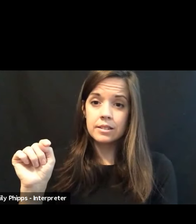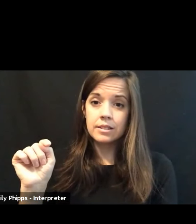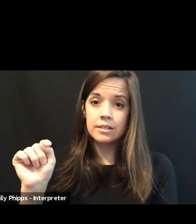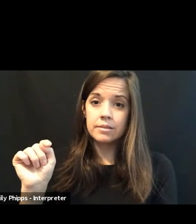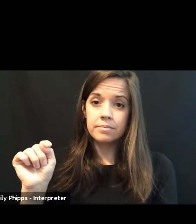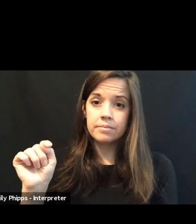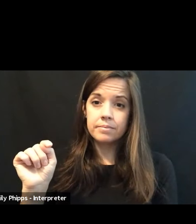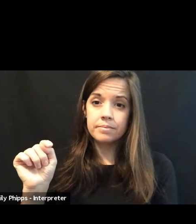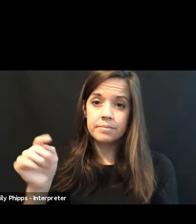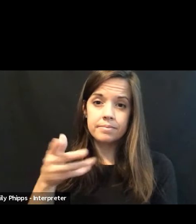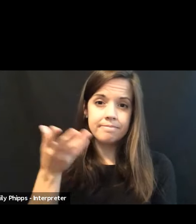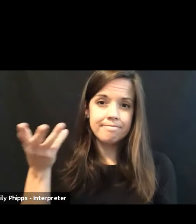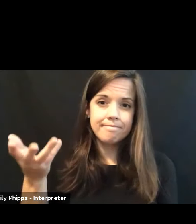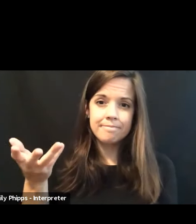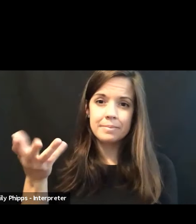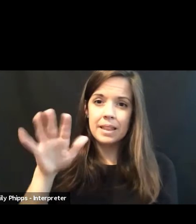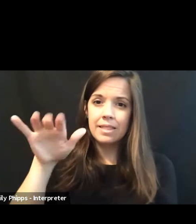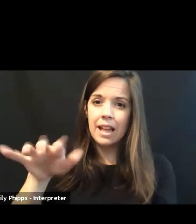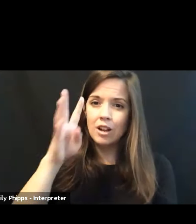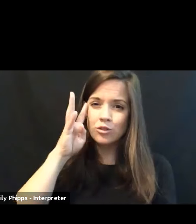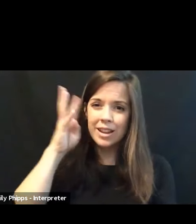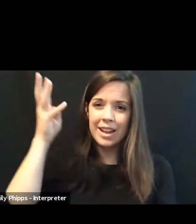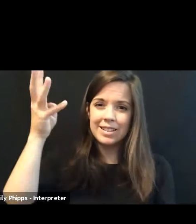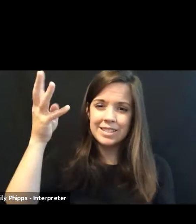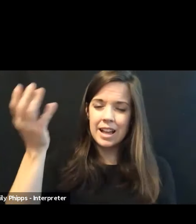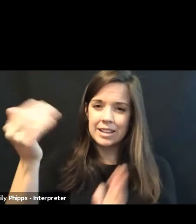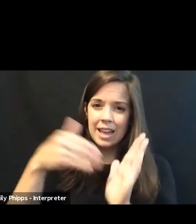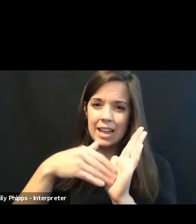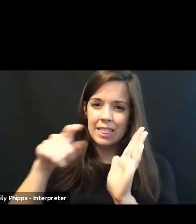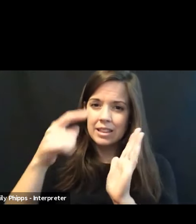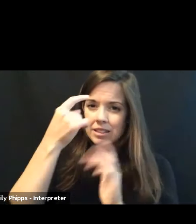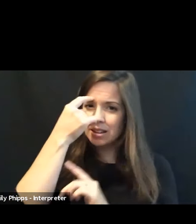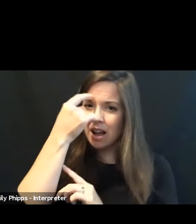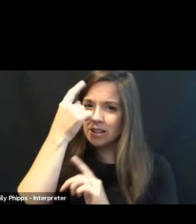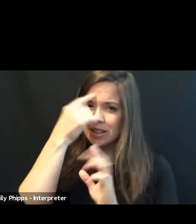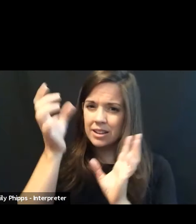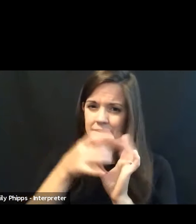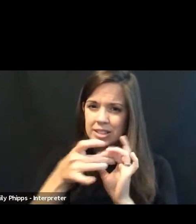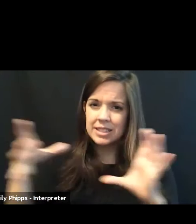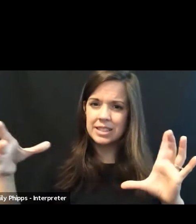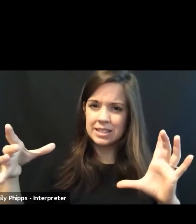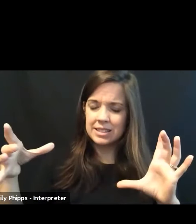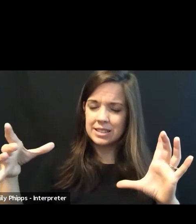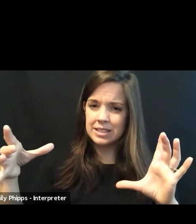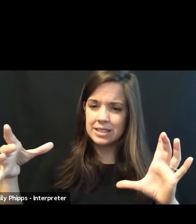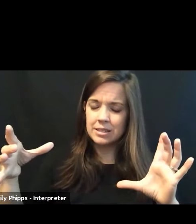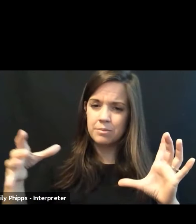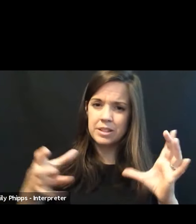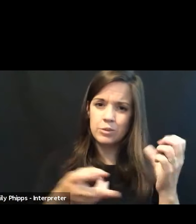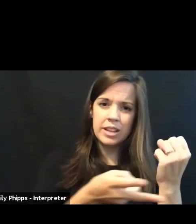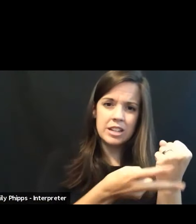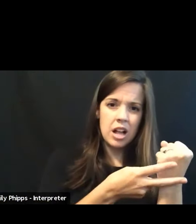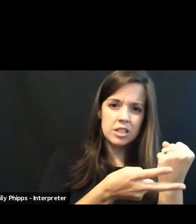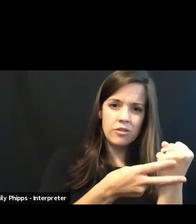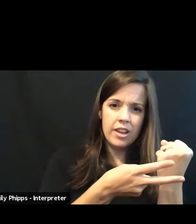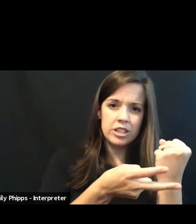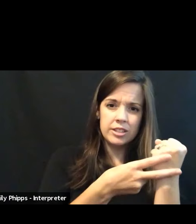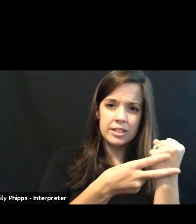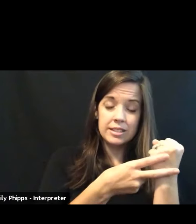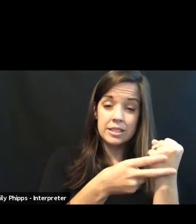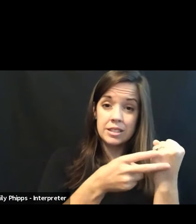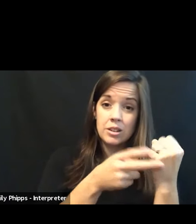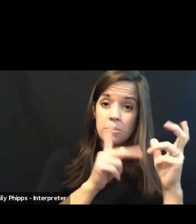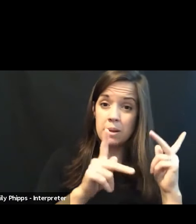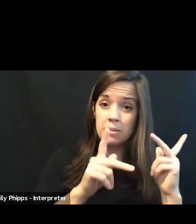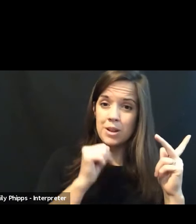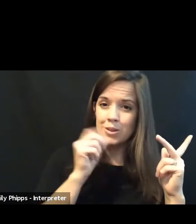That creates sort of this, again, this cognitive dissonance between conservationists who don't see